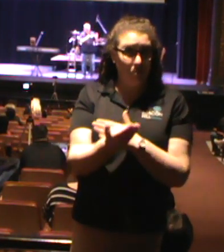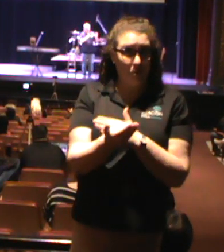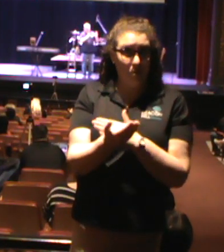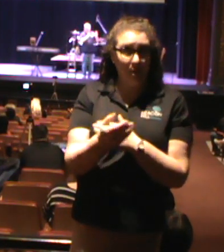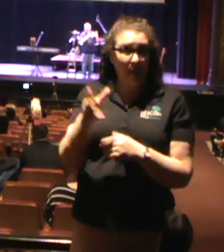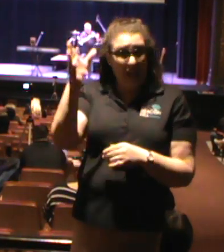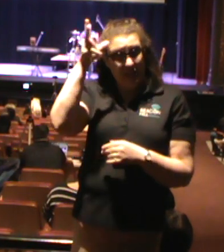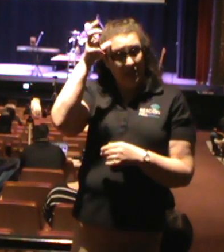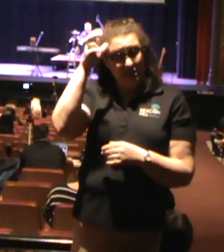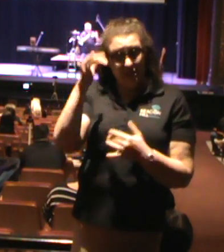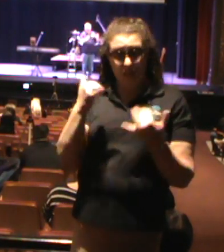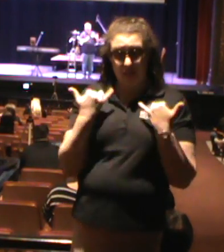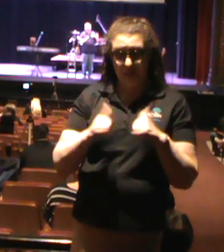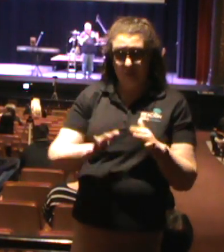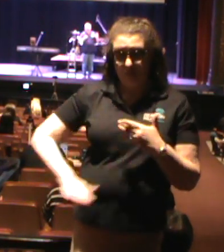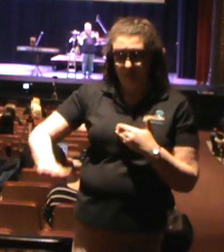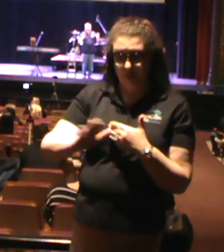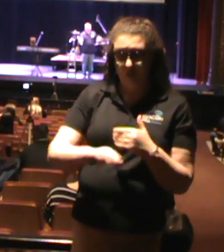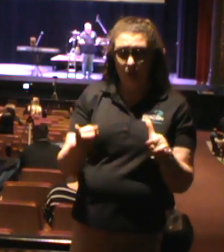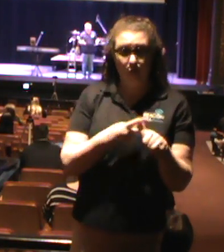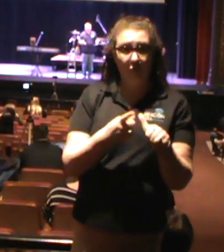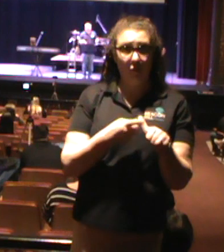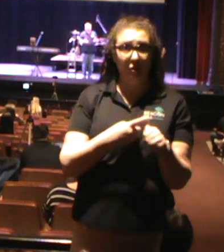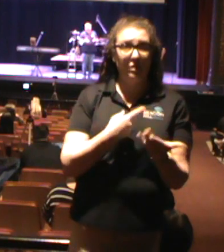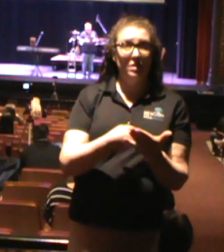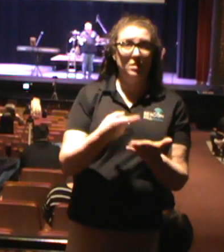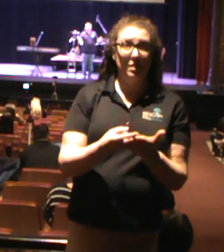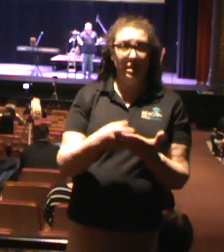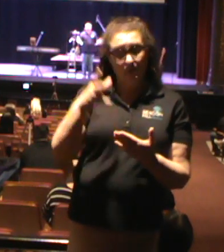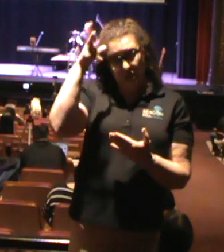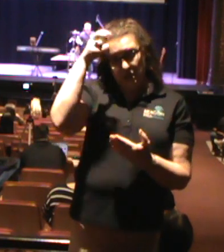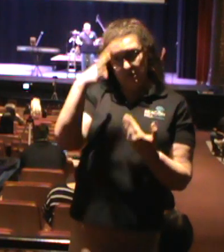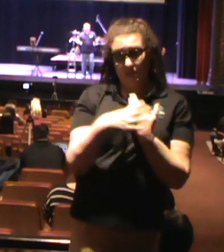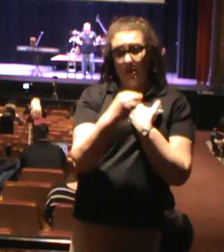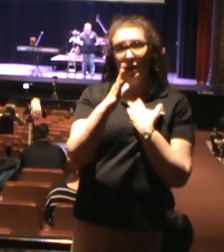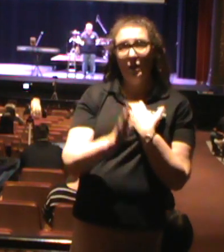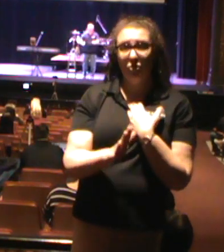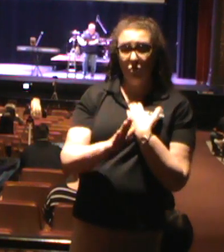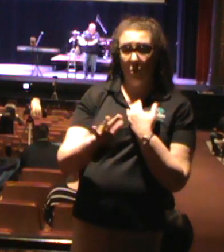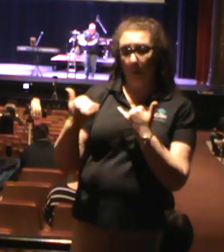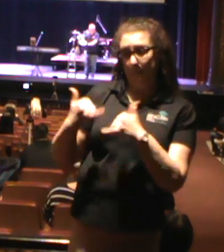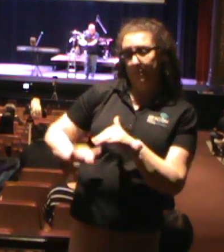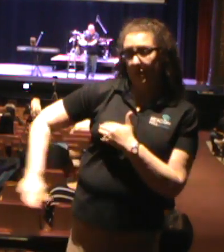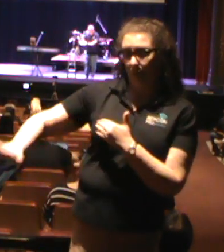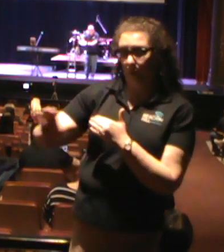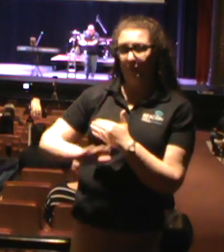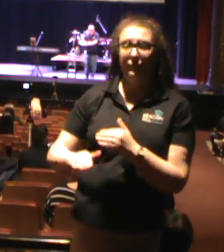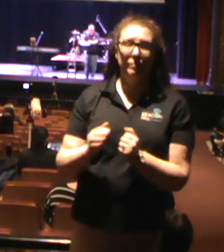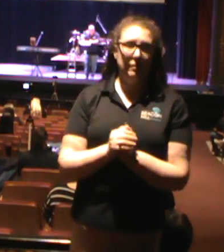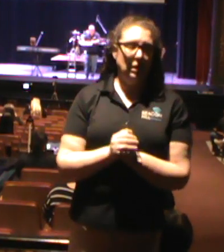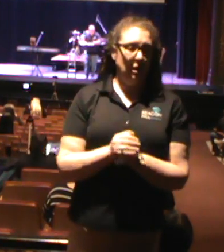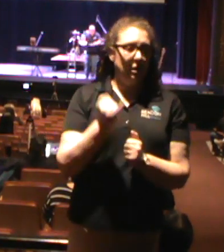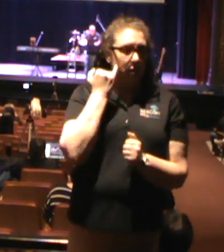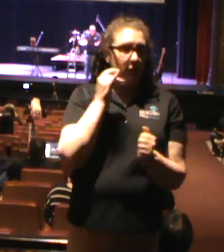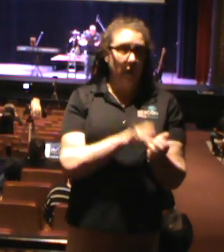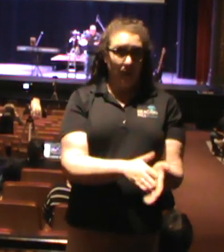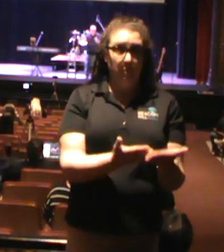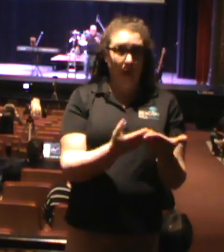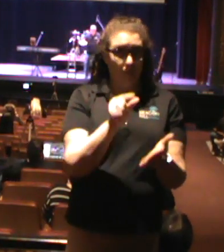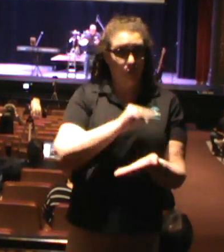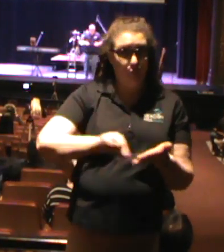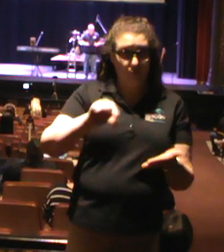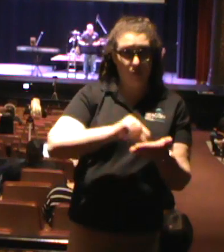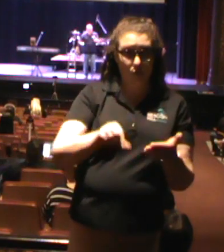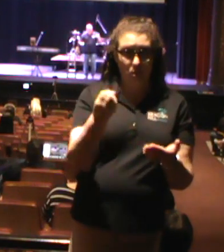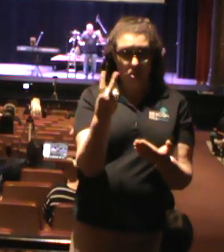talk about Satan's outdoor playground. If you have your Bibles open, I hope you do. I get this from verses 12